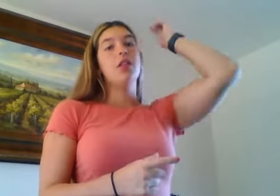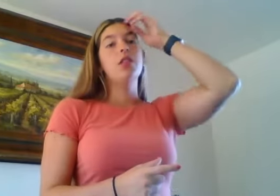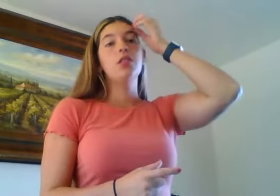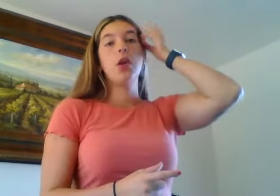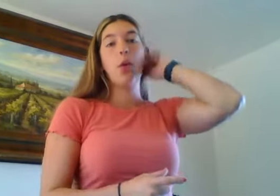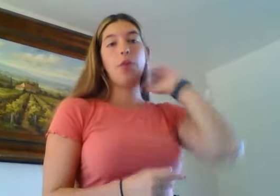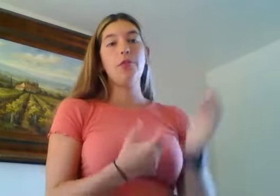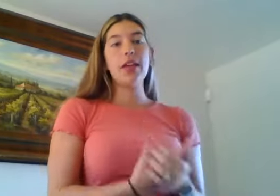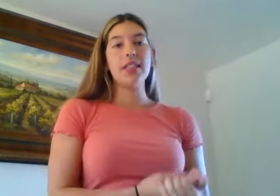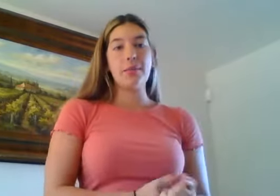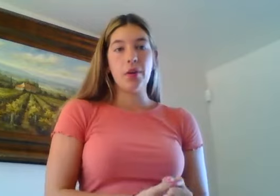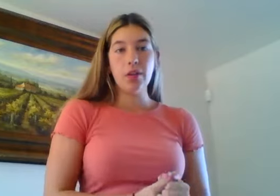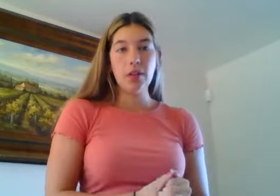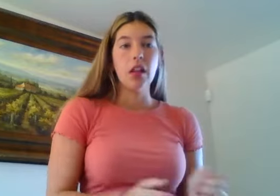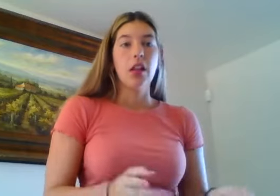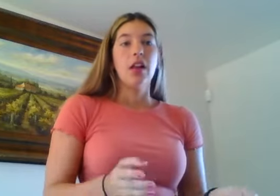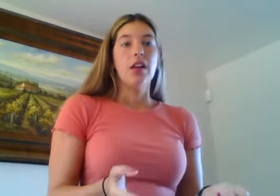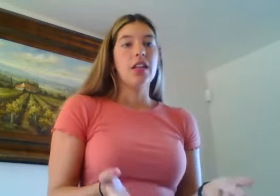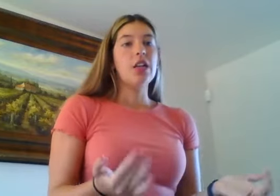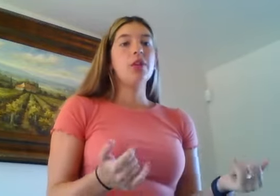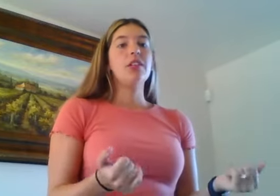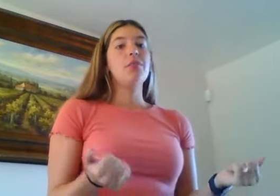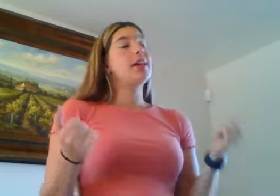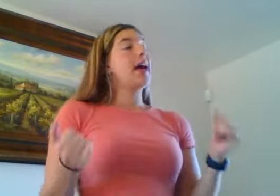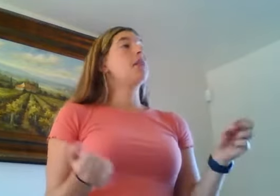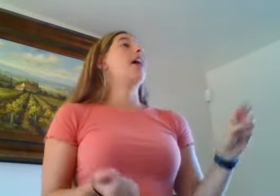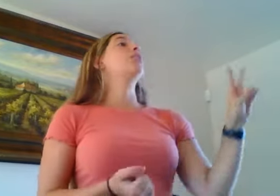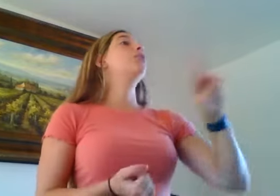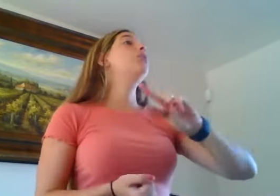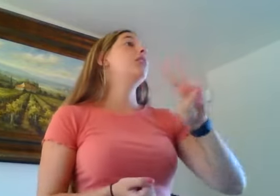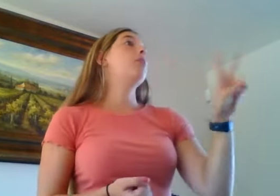So for example, can anyone give me a noun that has two syllable?